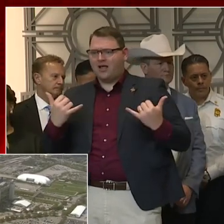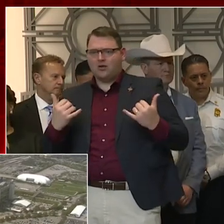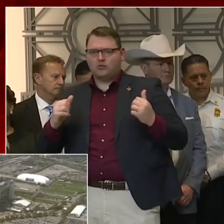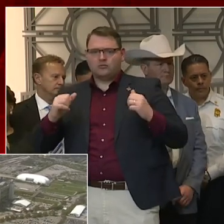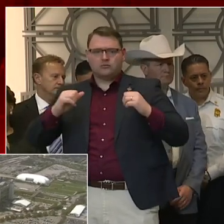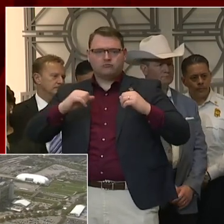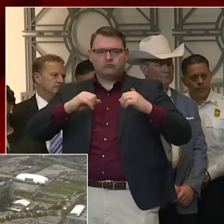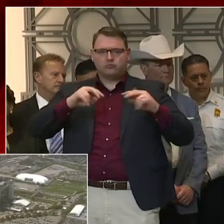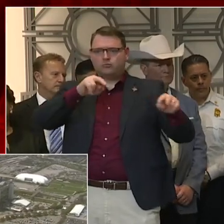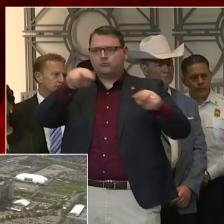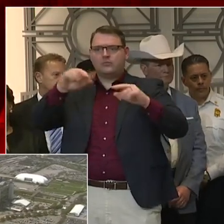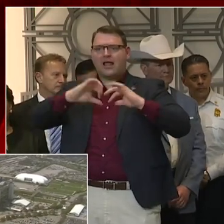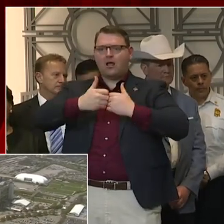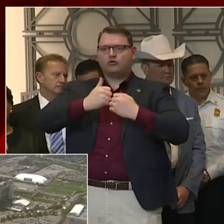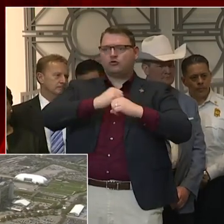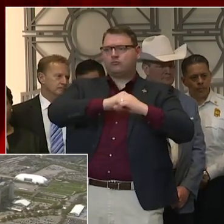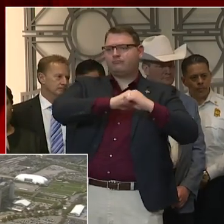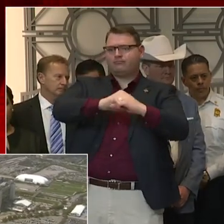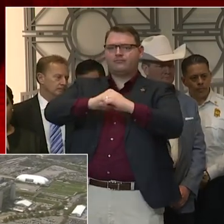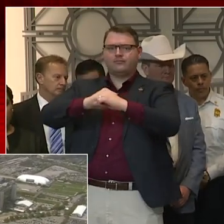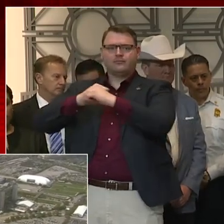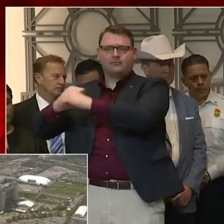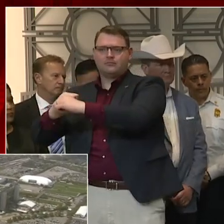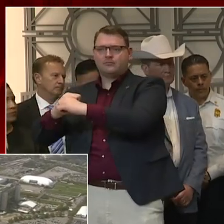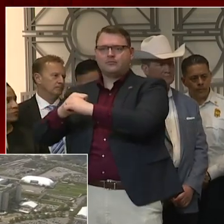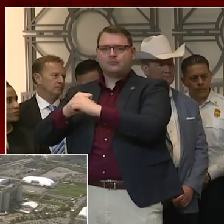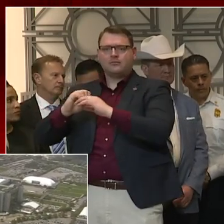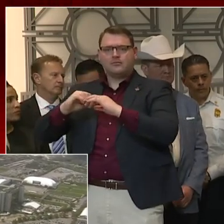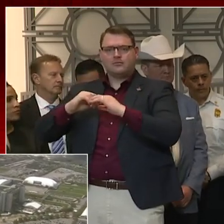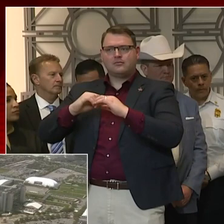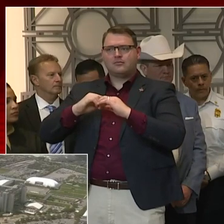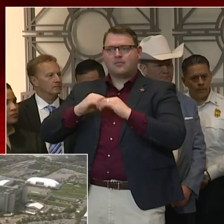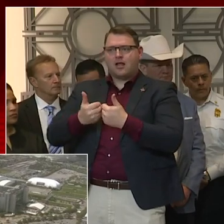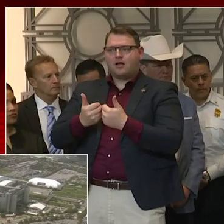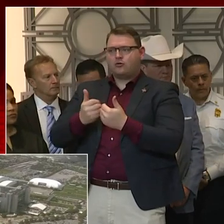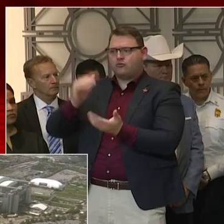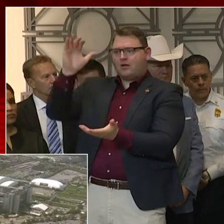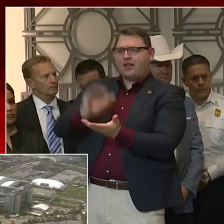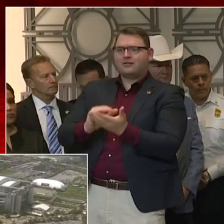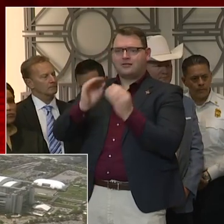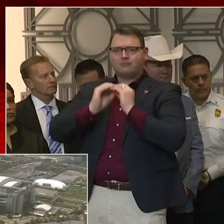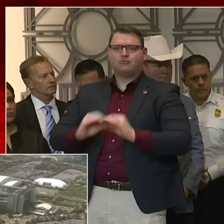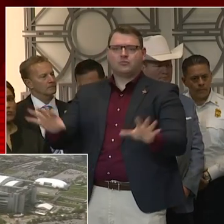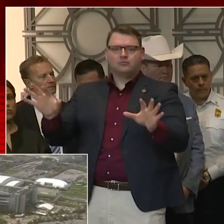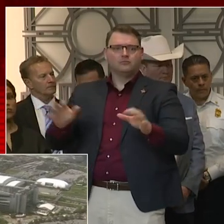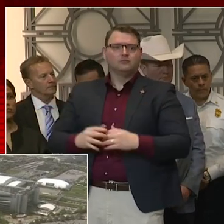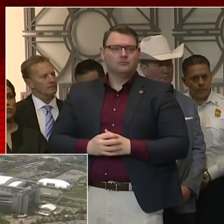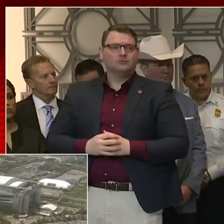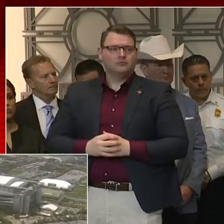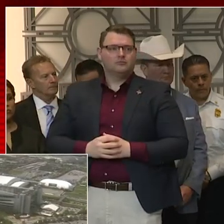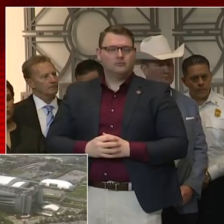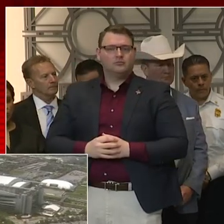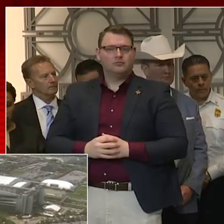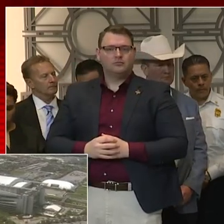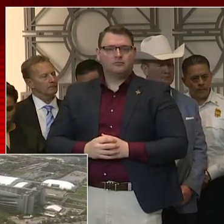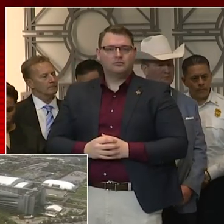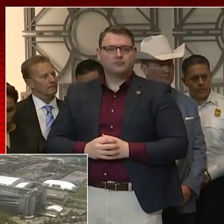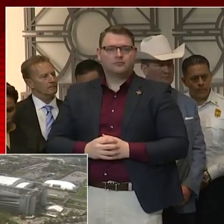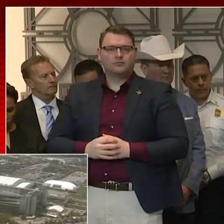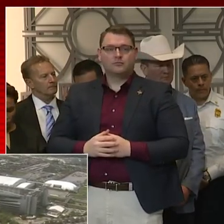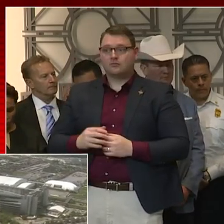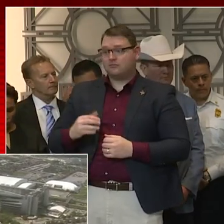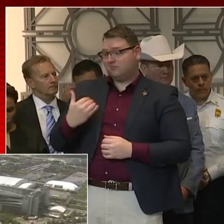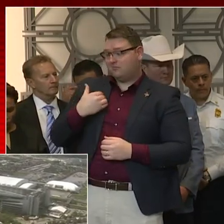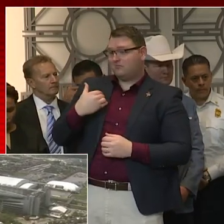With respect to Sarah Week, which attracted, which would have attracted thousands of people from 80 different countries, that event